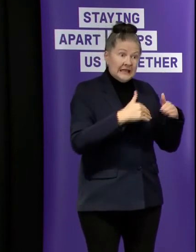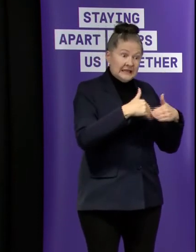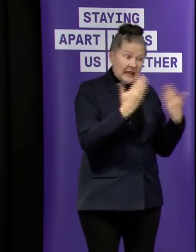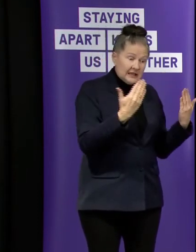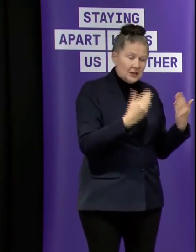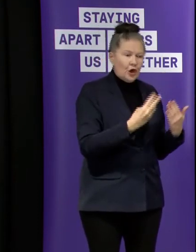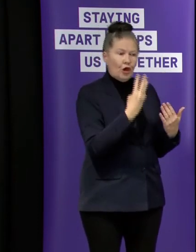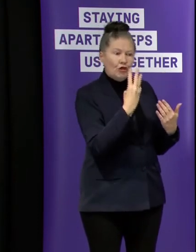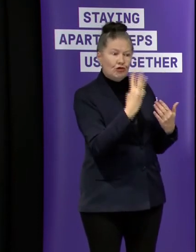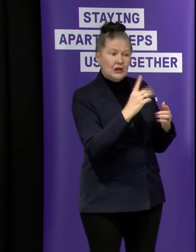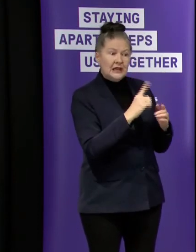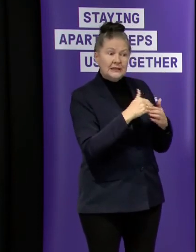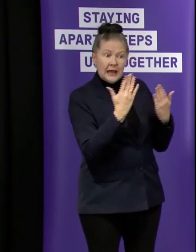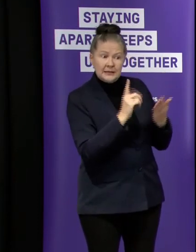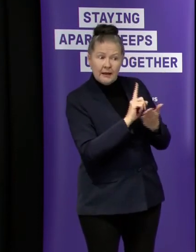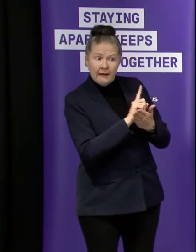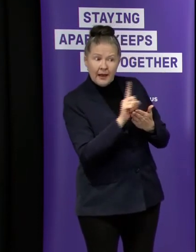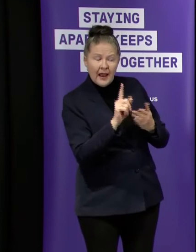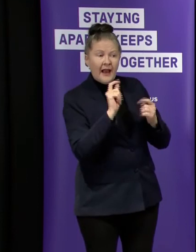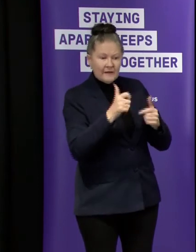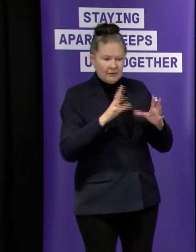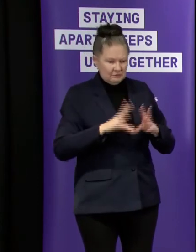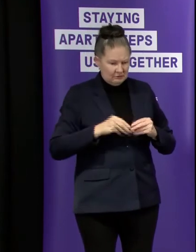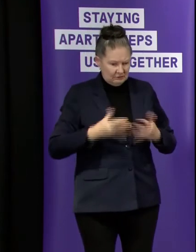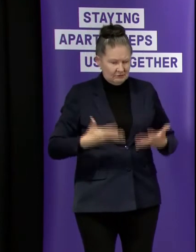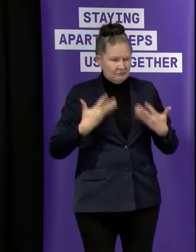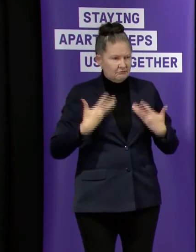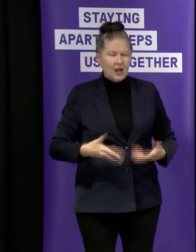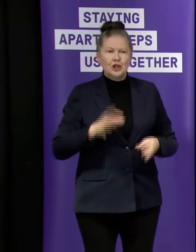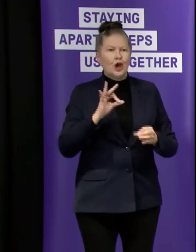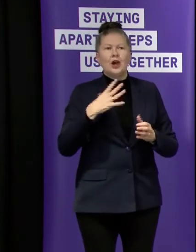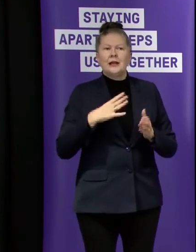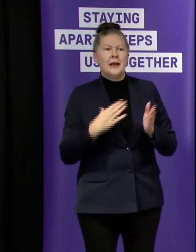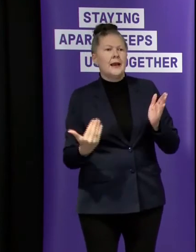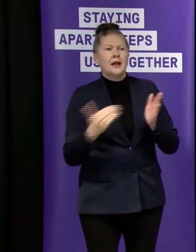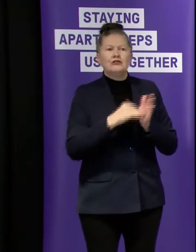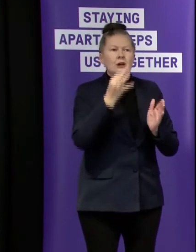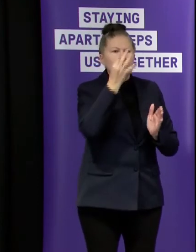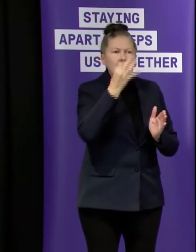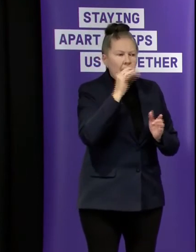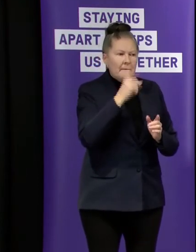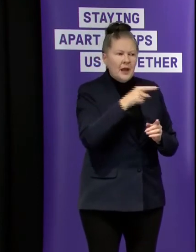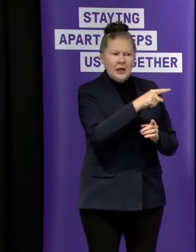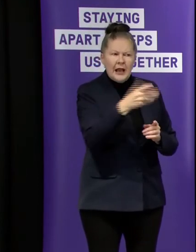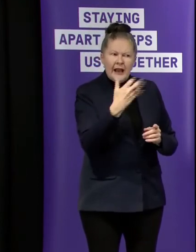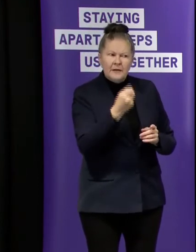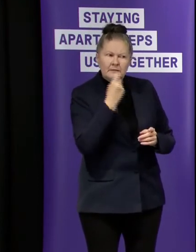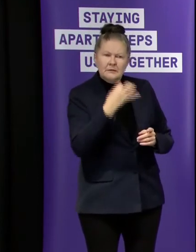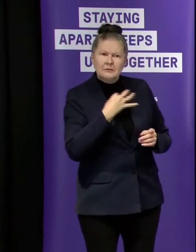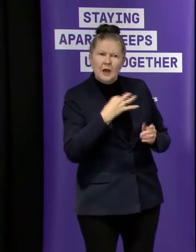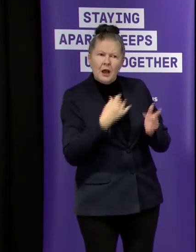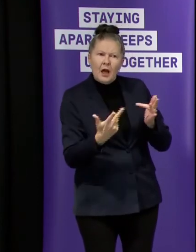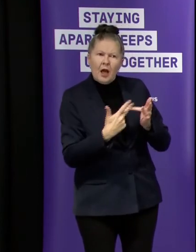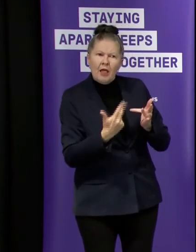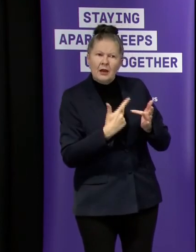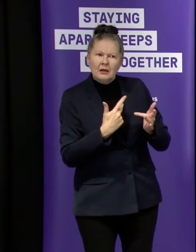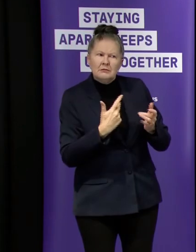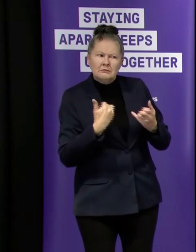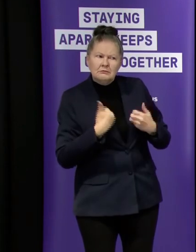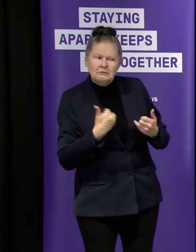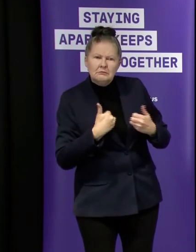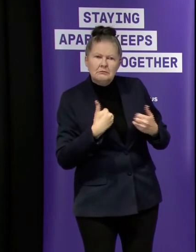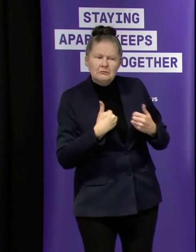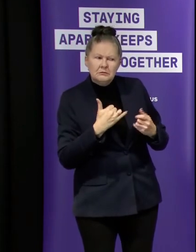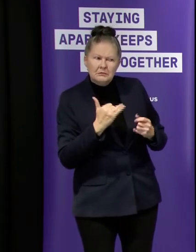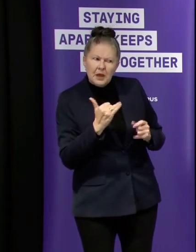resolution of their symptoms they don't need additional swabs um but for those that um have impaired immune systems um any sort of risk